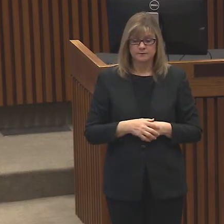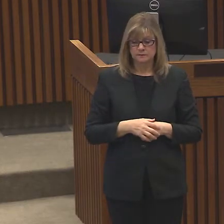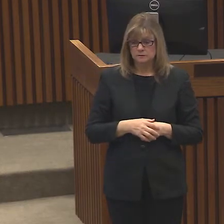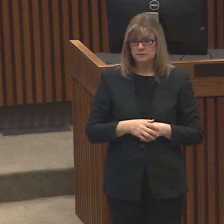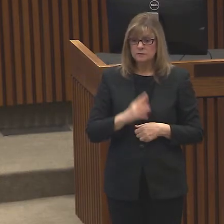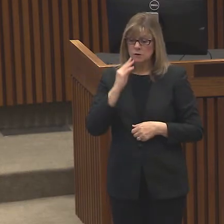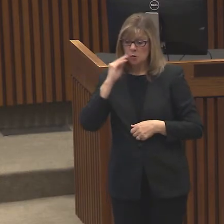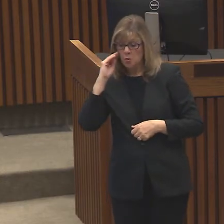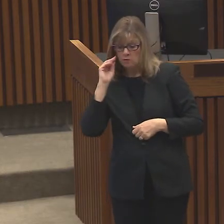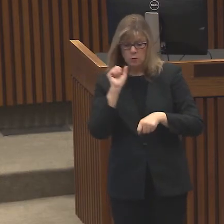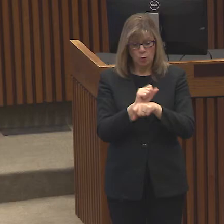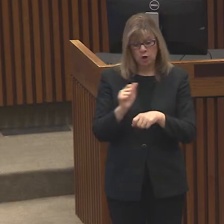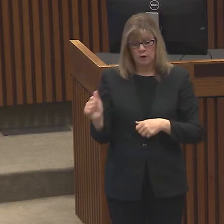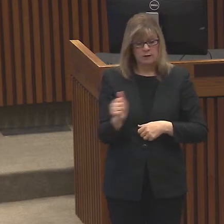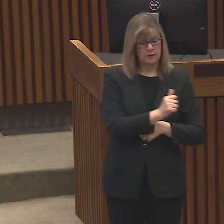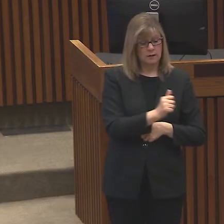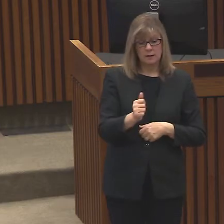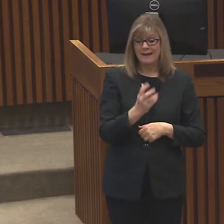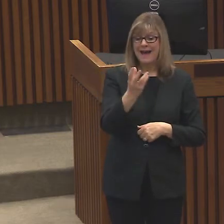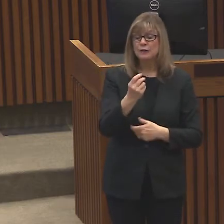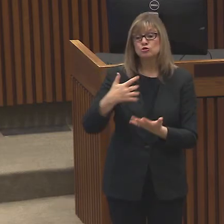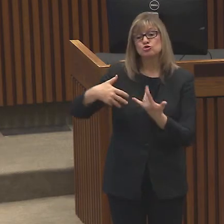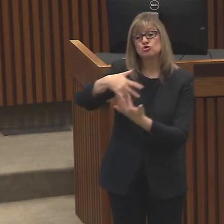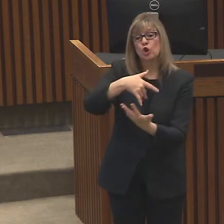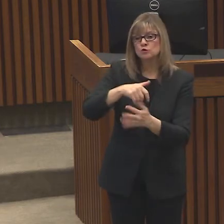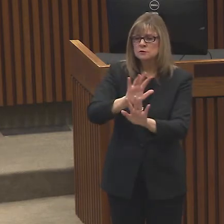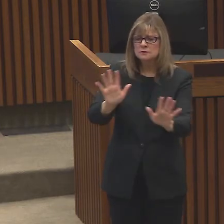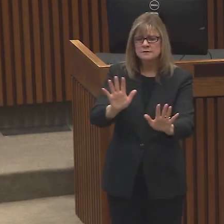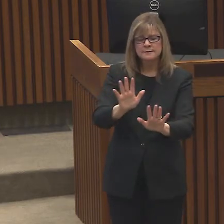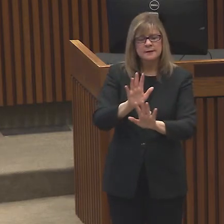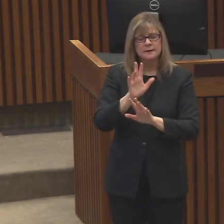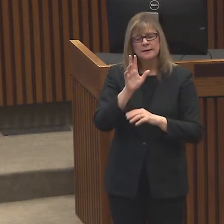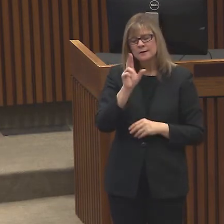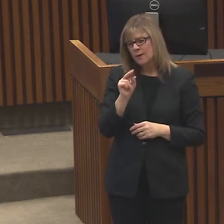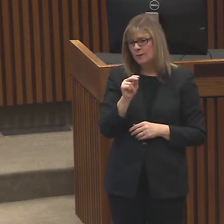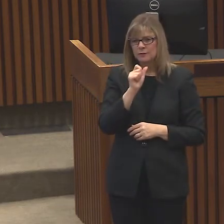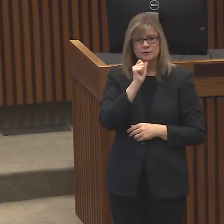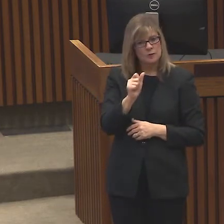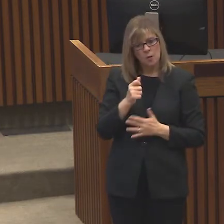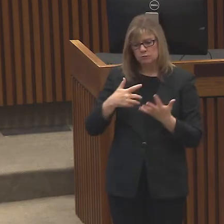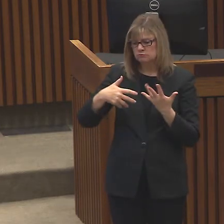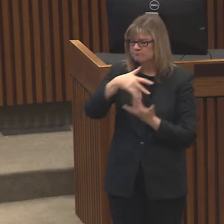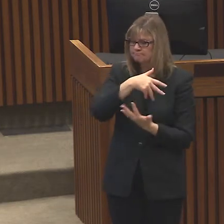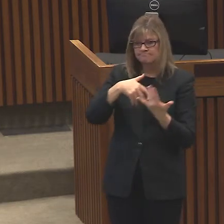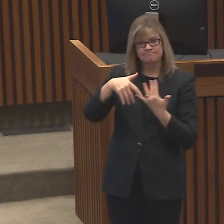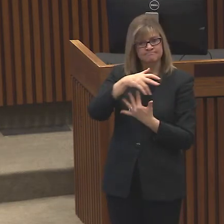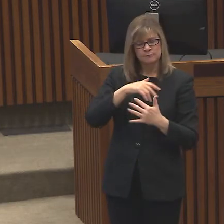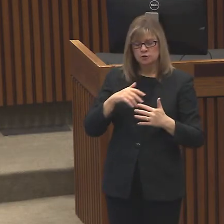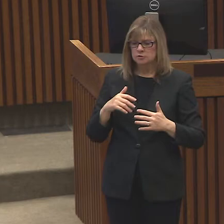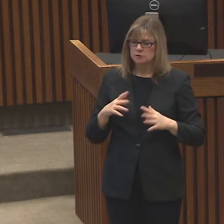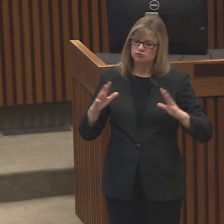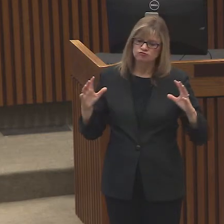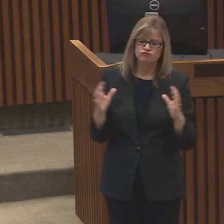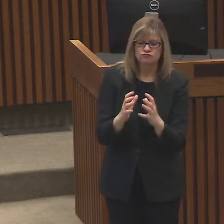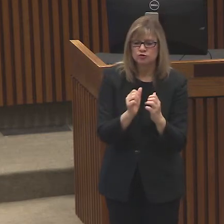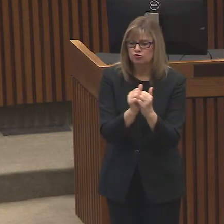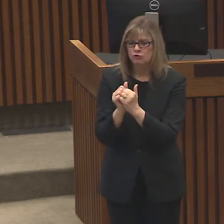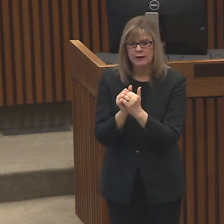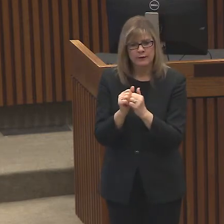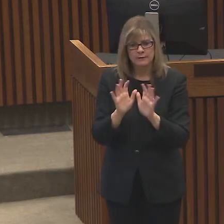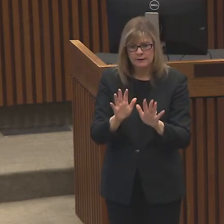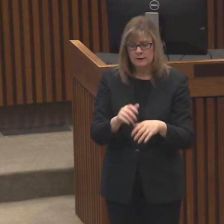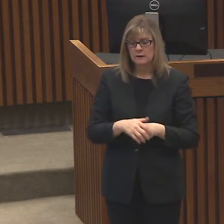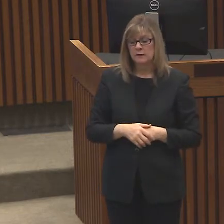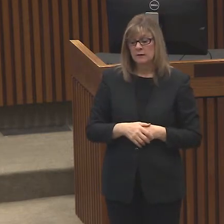Don't do it. Say, make sure that we do not have social gathering and only make the essential trips.